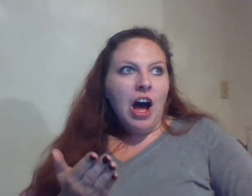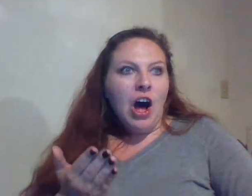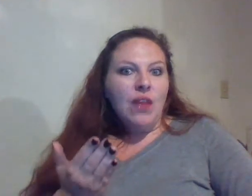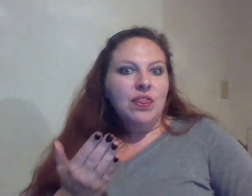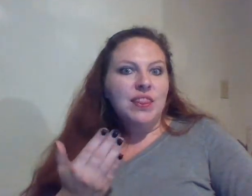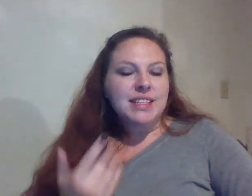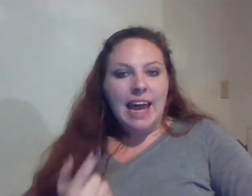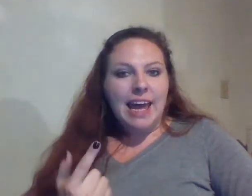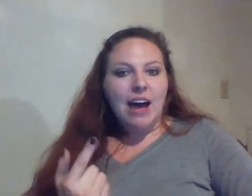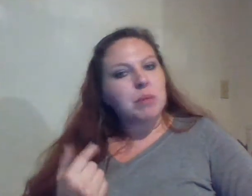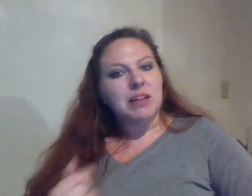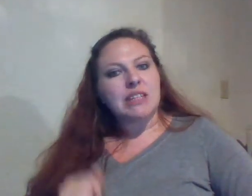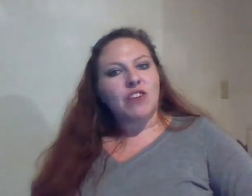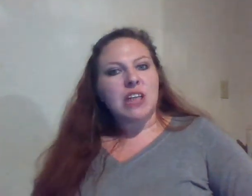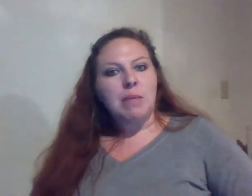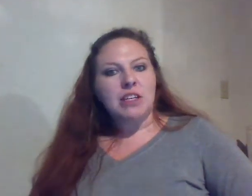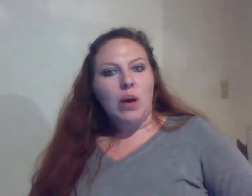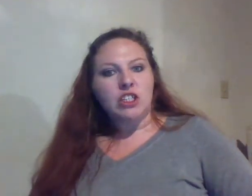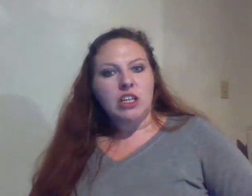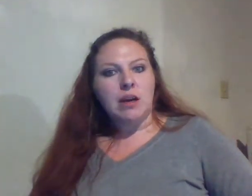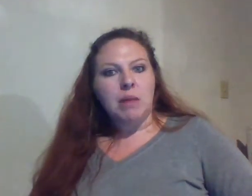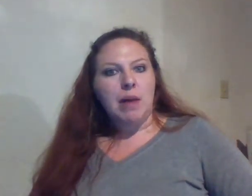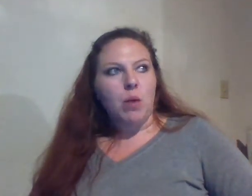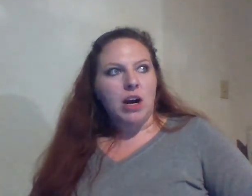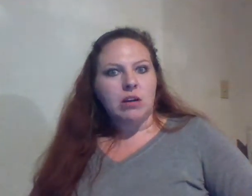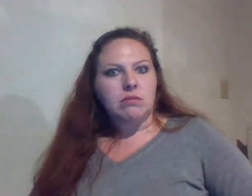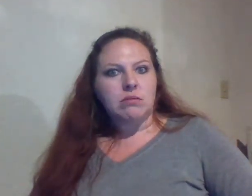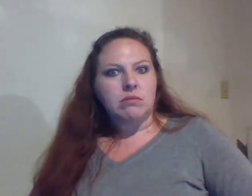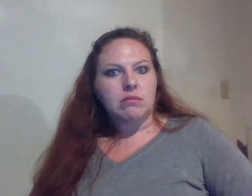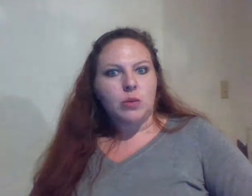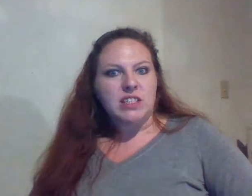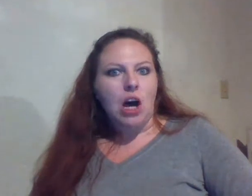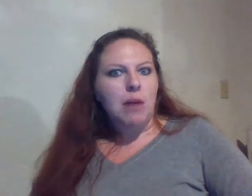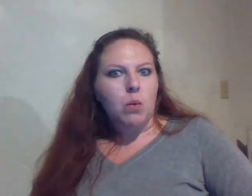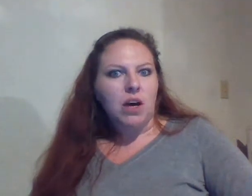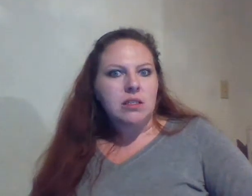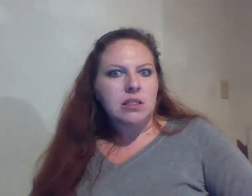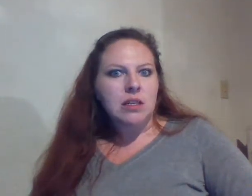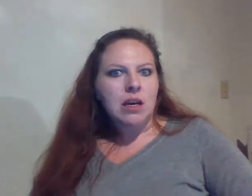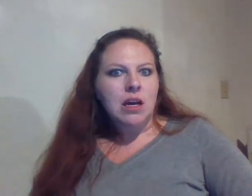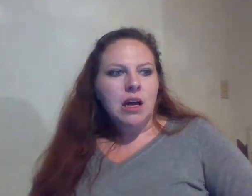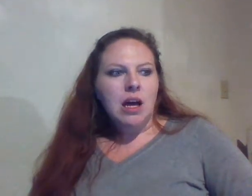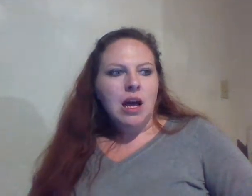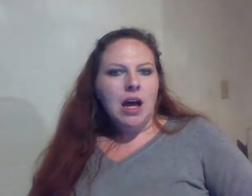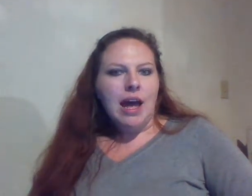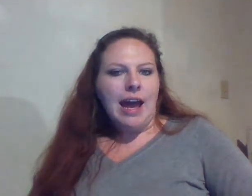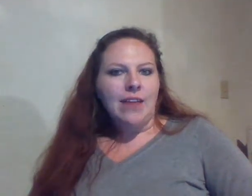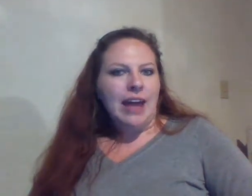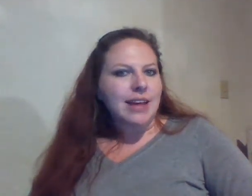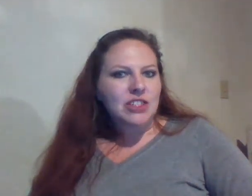the day of the police first coming to question him about where Teresa Halbach was and they asked to